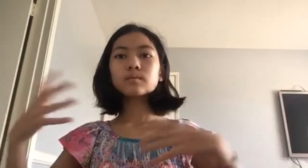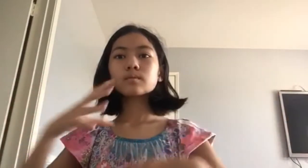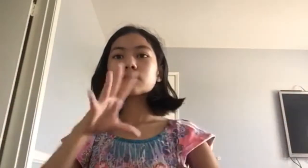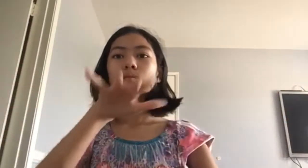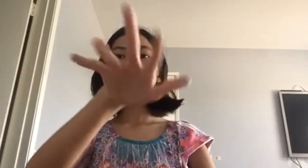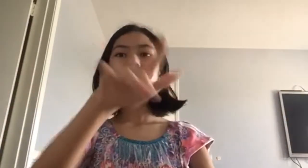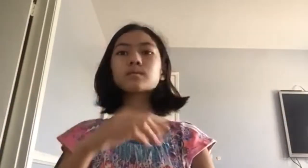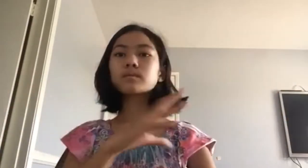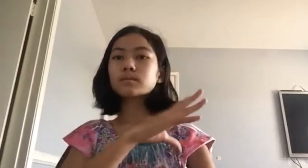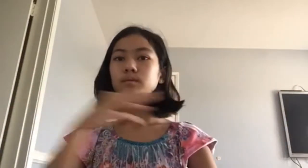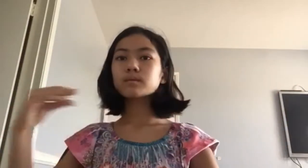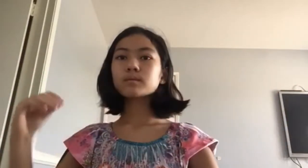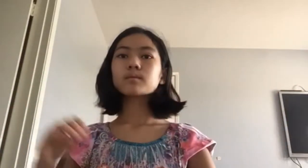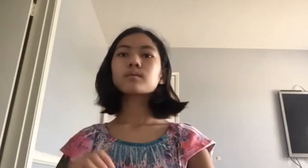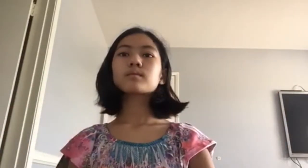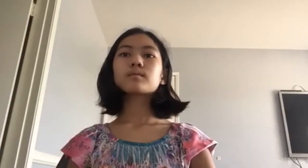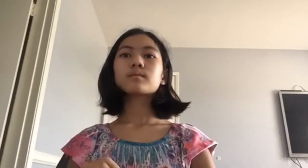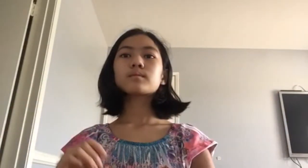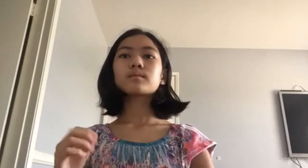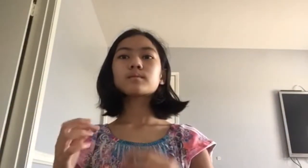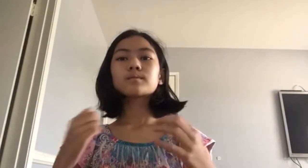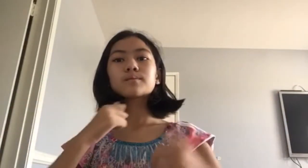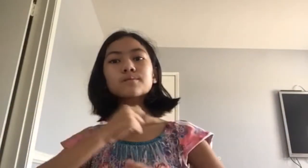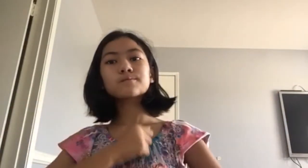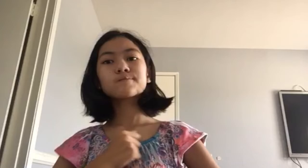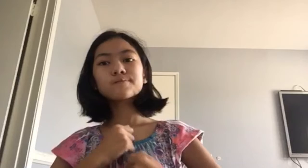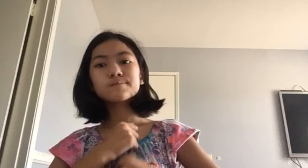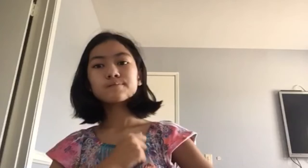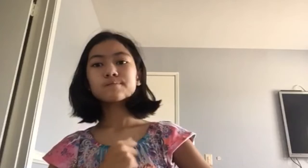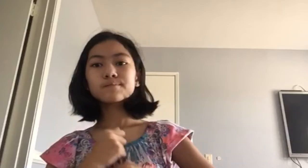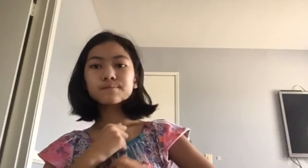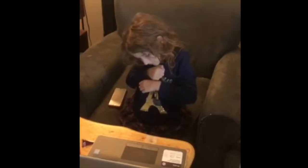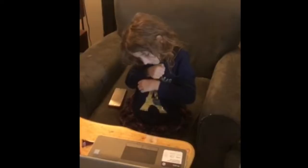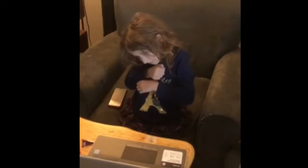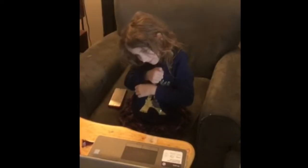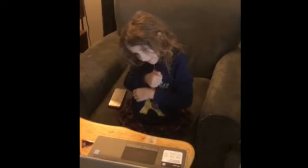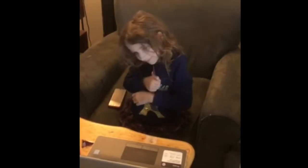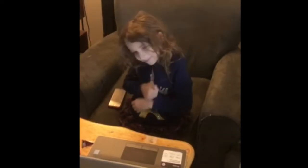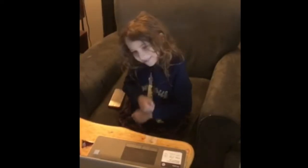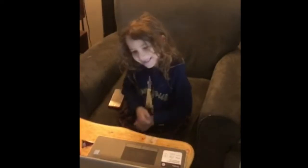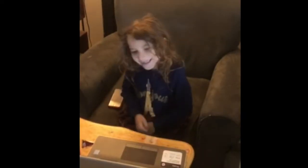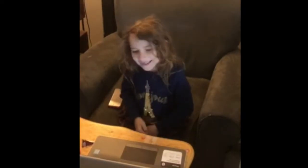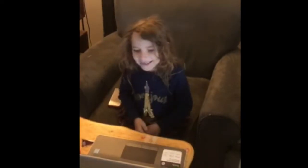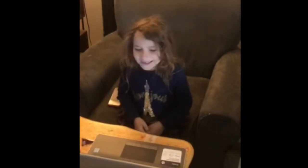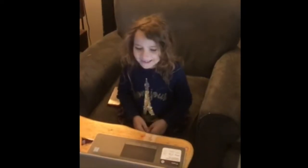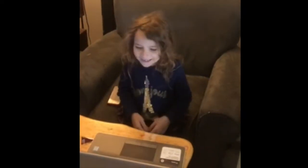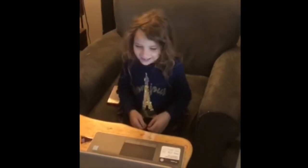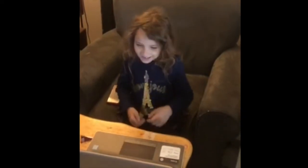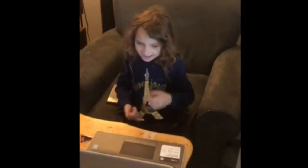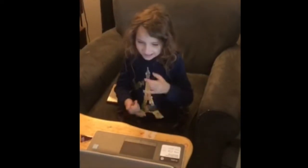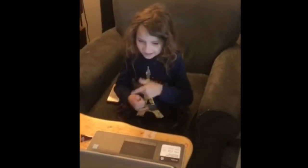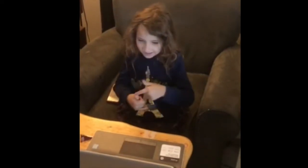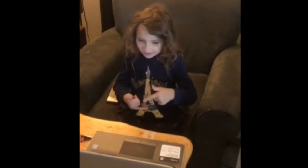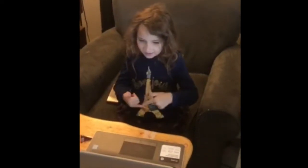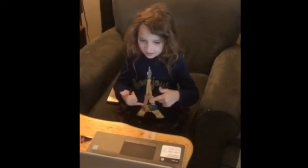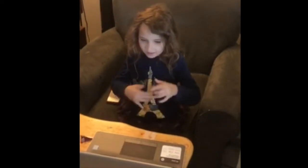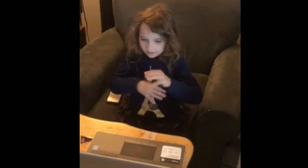cobwebs and The sorrow Till there's none